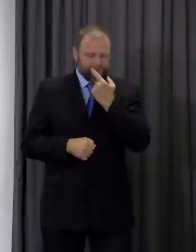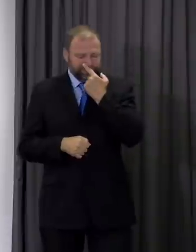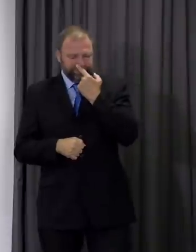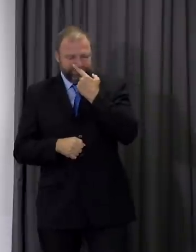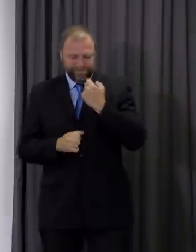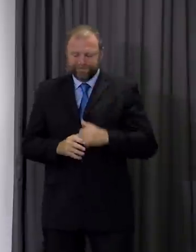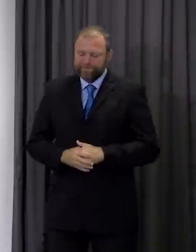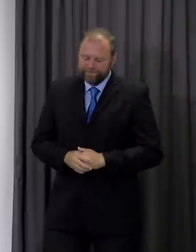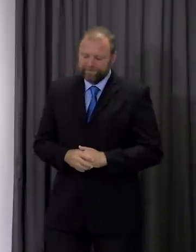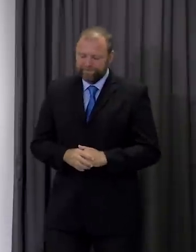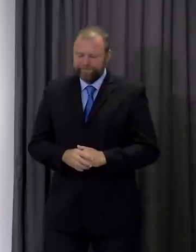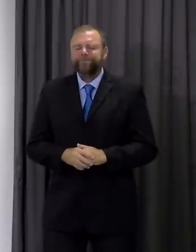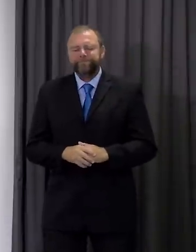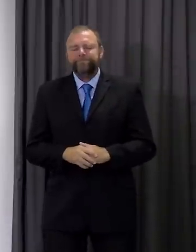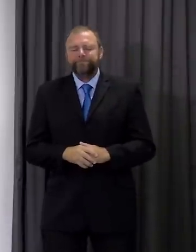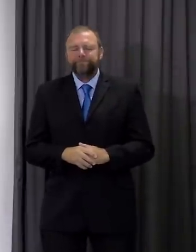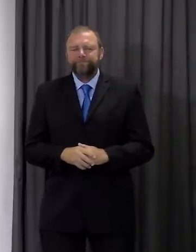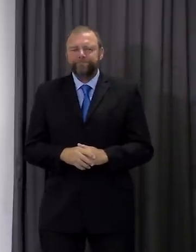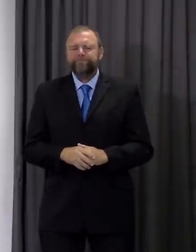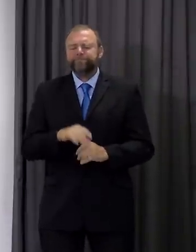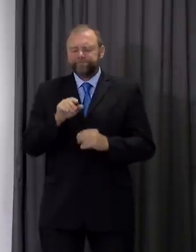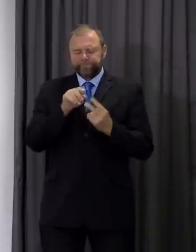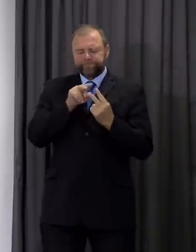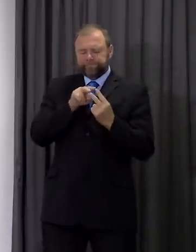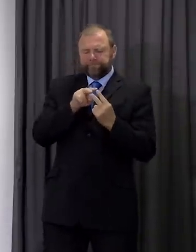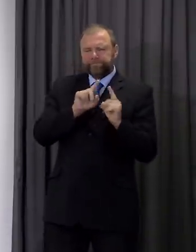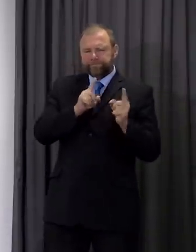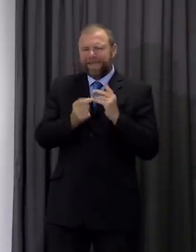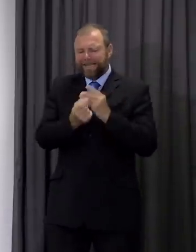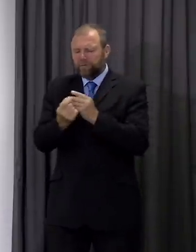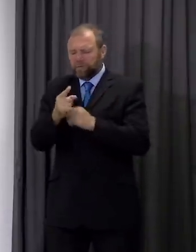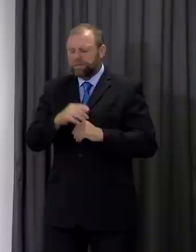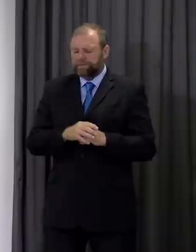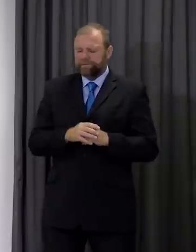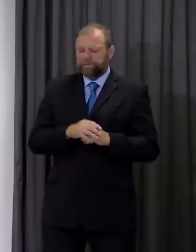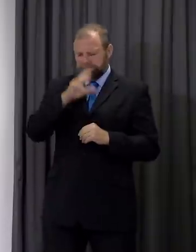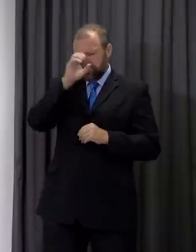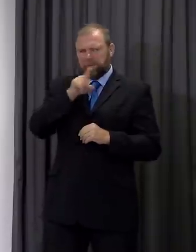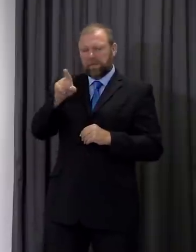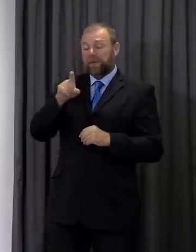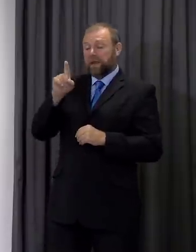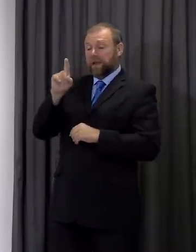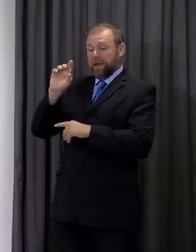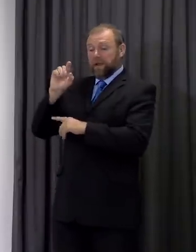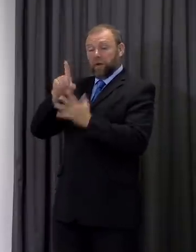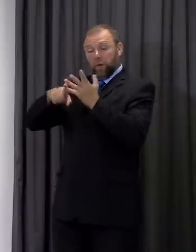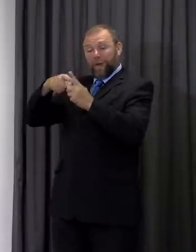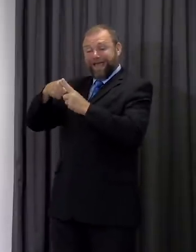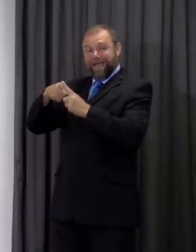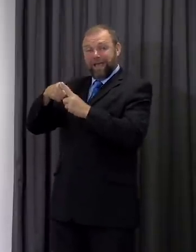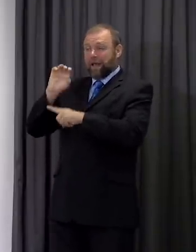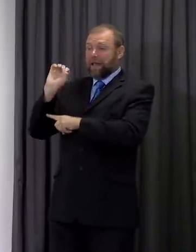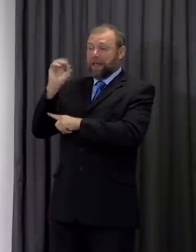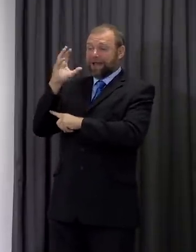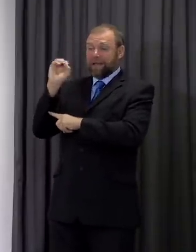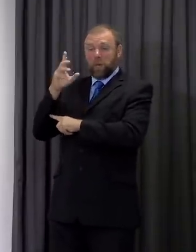Age, and you'll recall when the UK Lighthouse lab programme was introduced, we didn't take part initially in Wales because